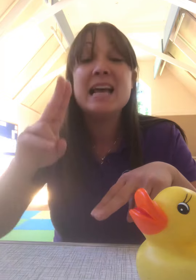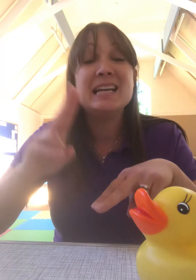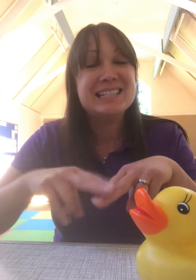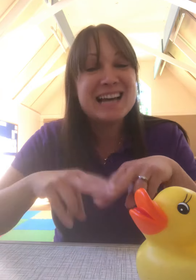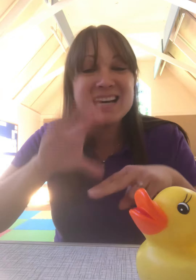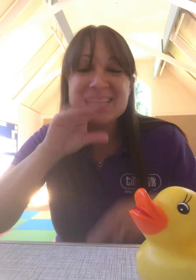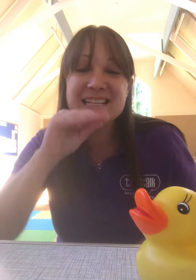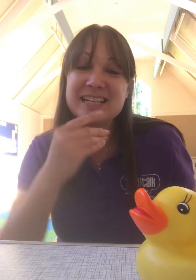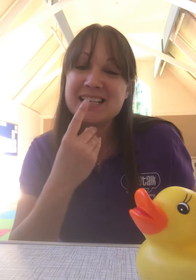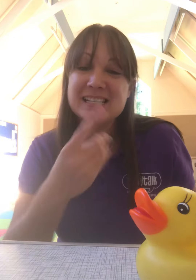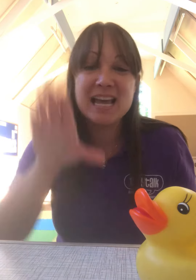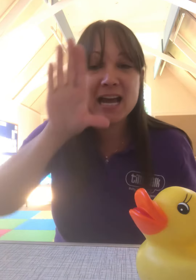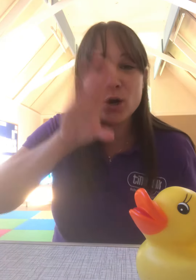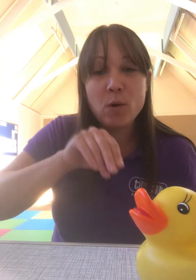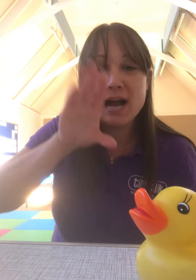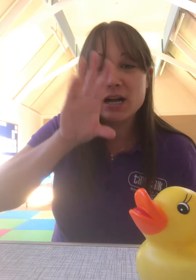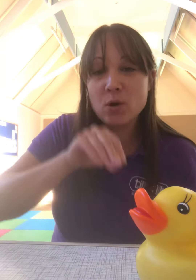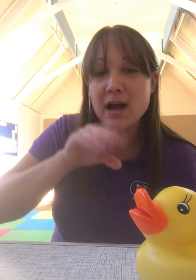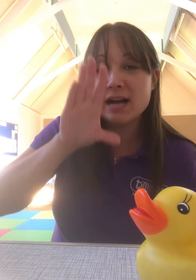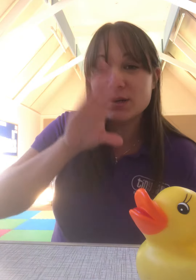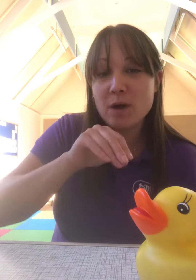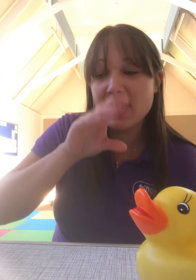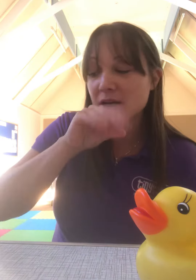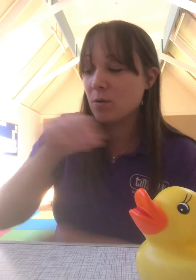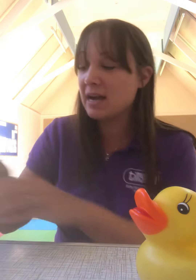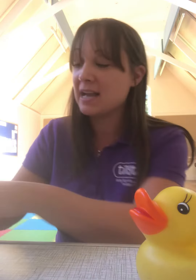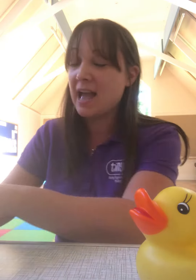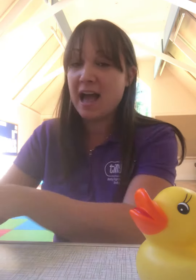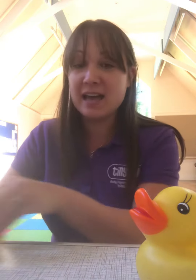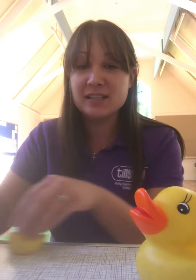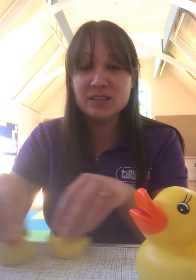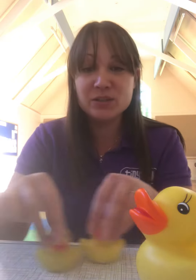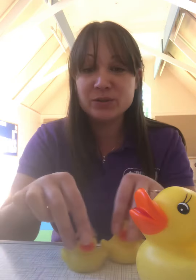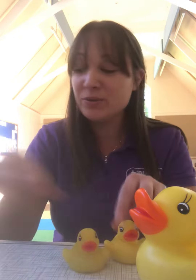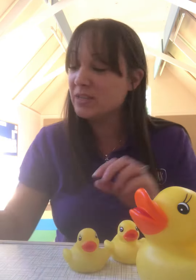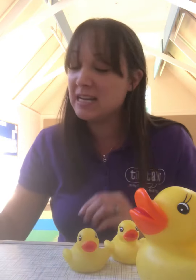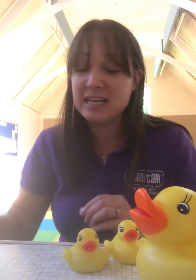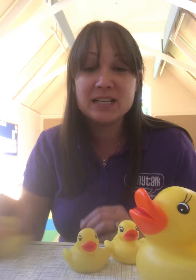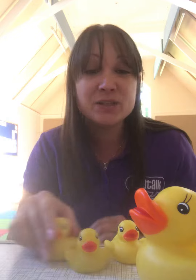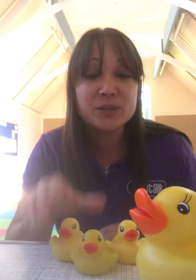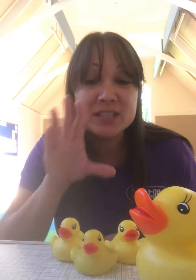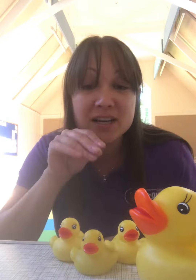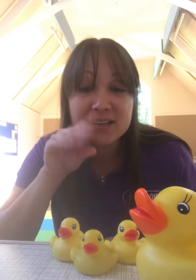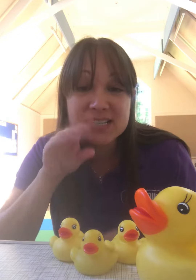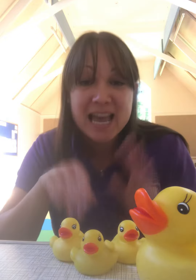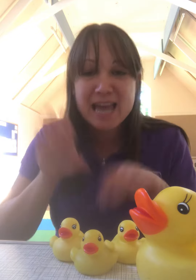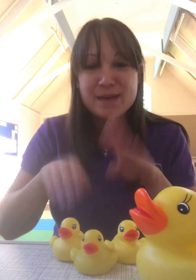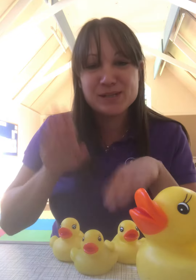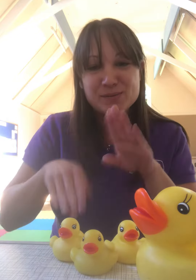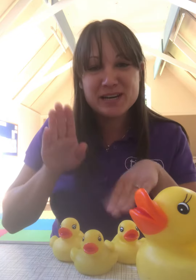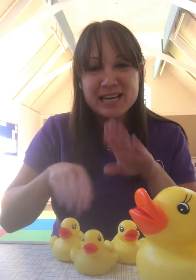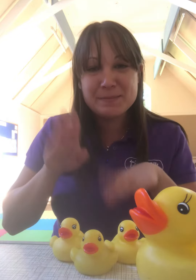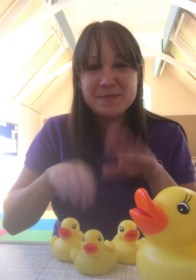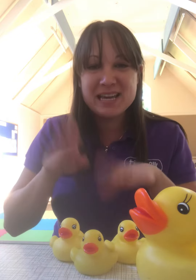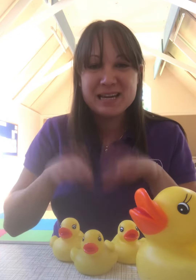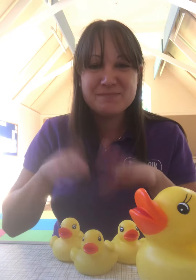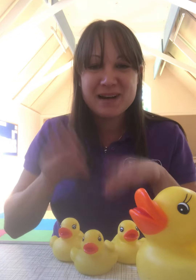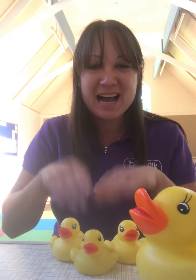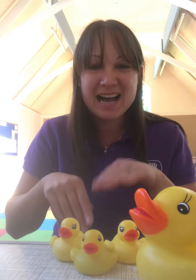Daddy duck said quack, quack, quack, quack, and all the little ducks came swimming back.